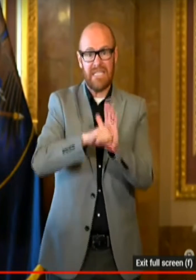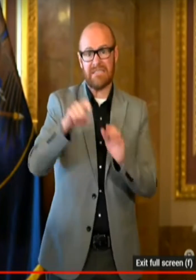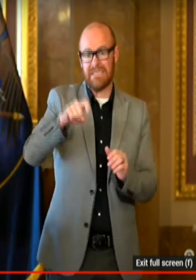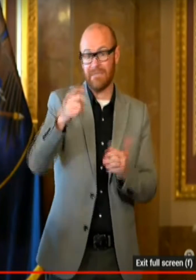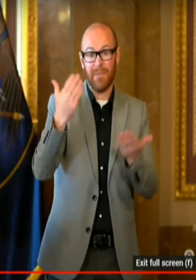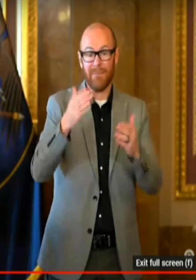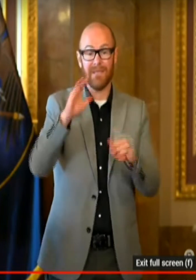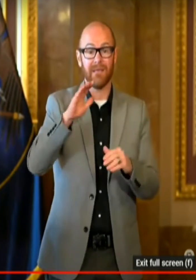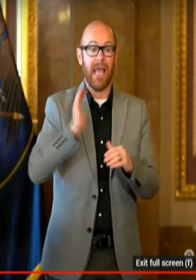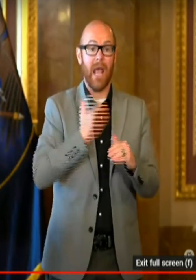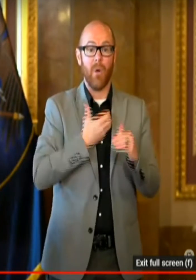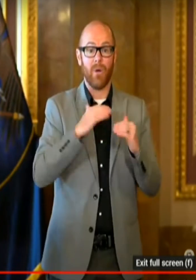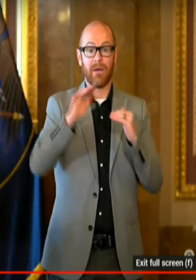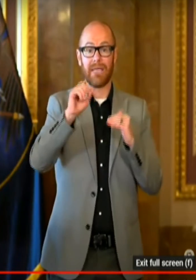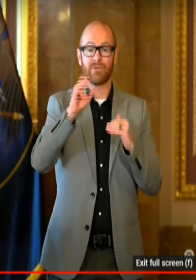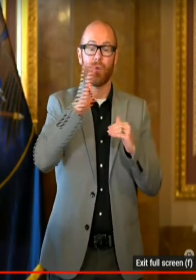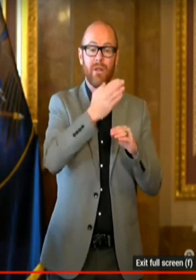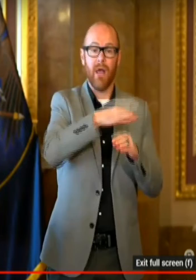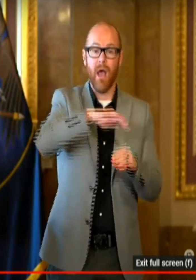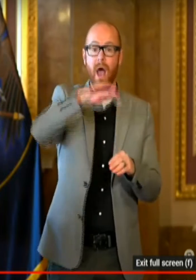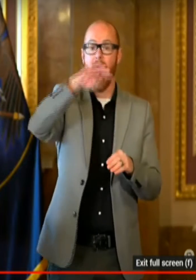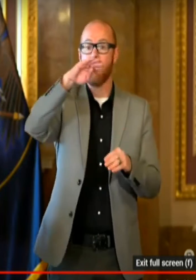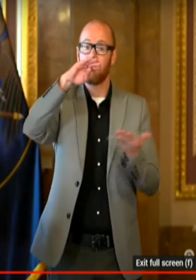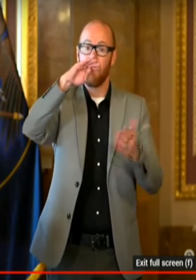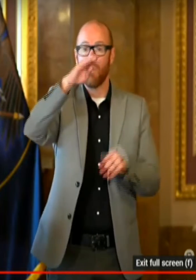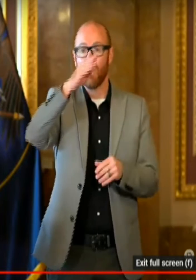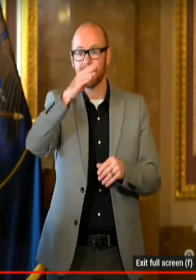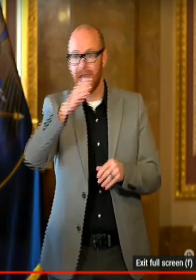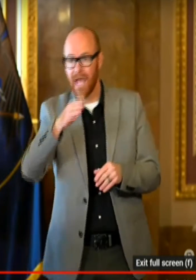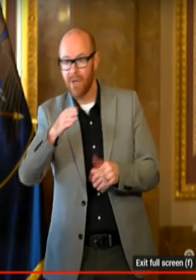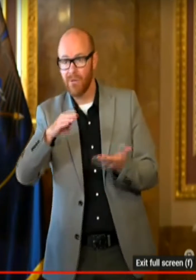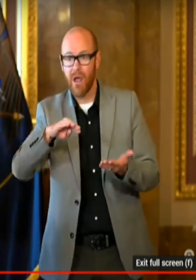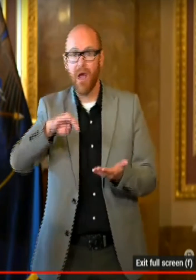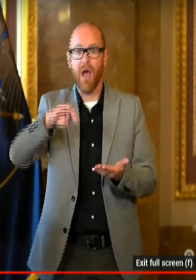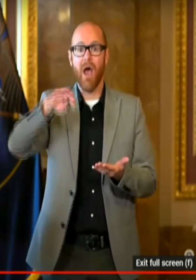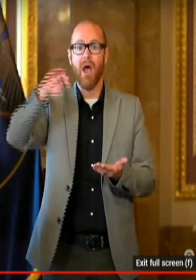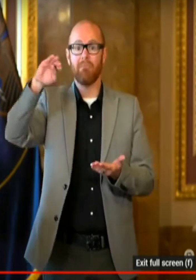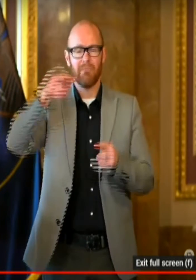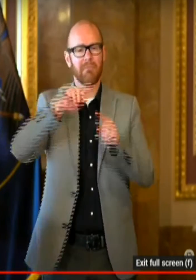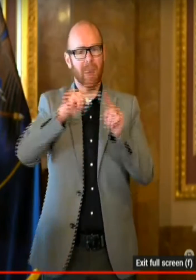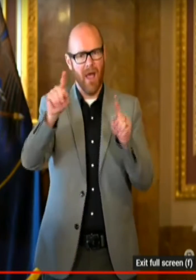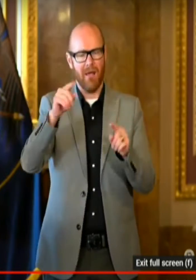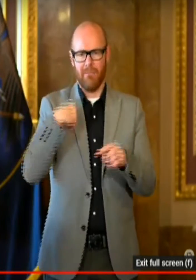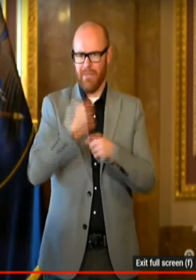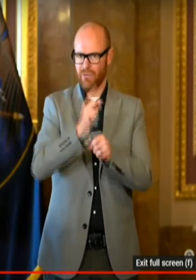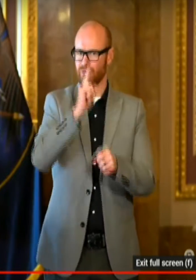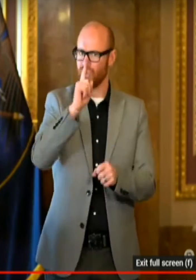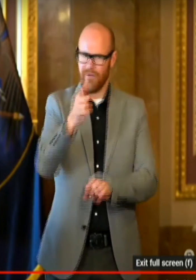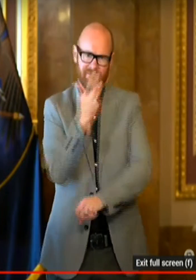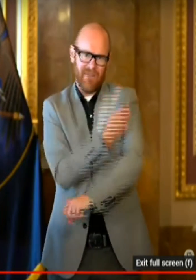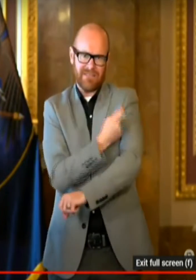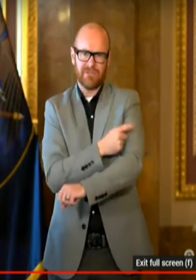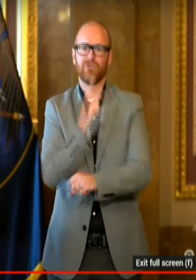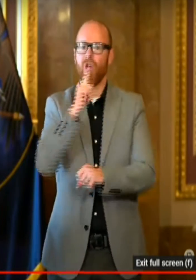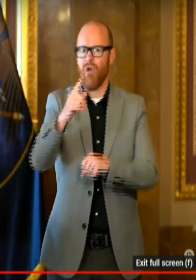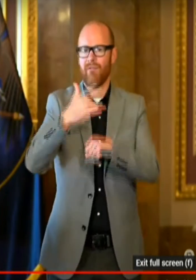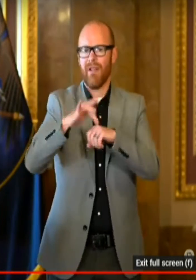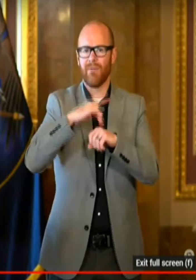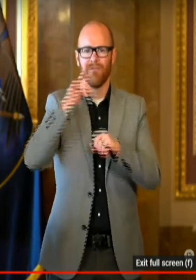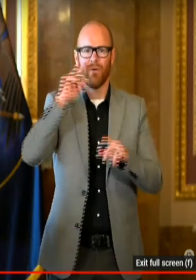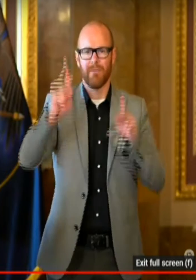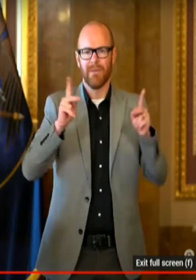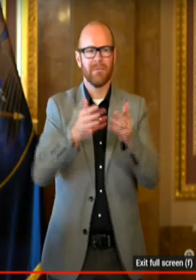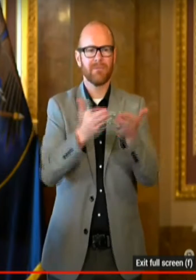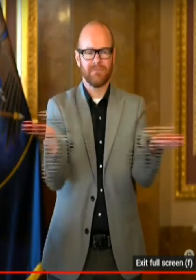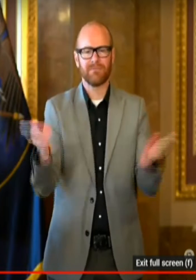go up and down. But we are also making sure that their boosters and vaccines are available to people. We have